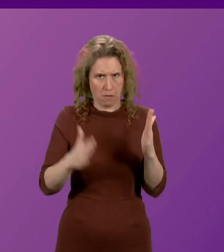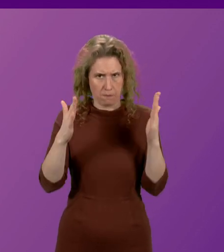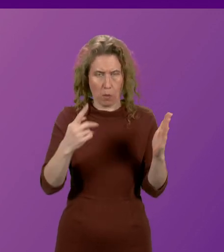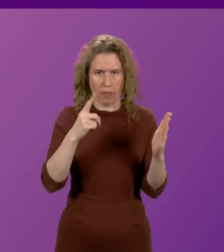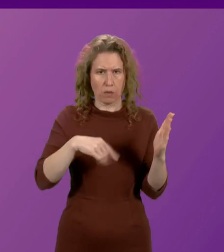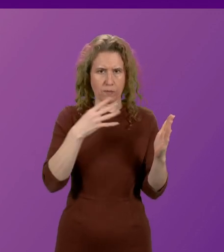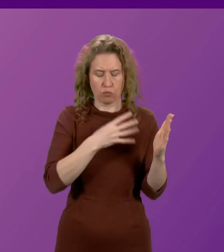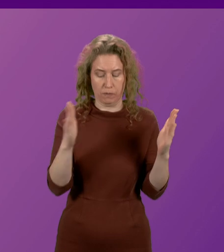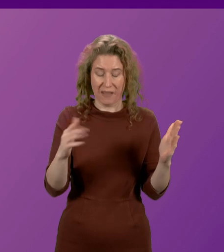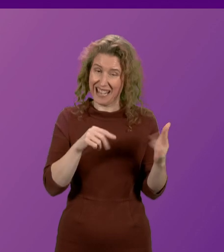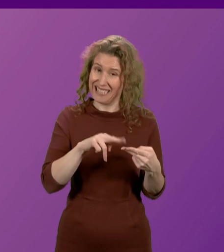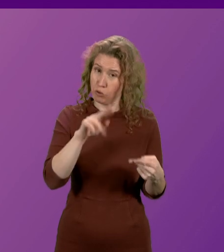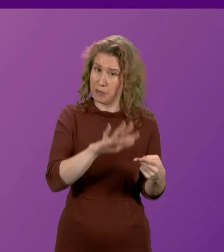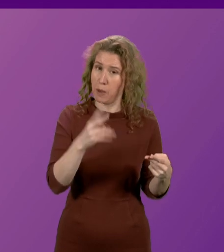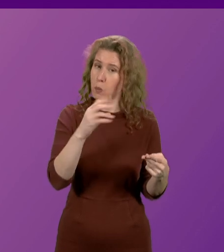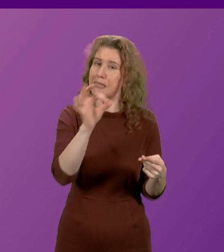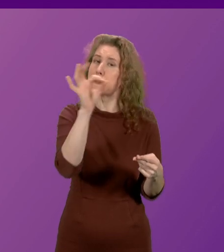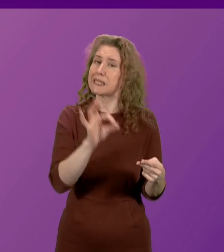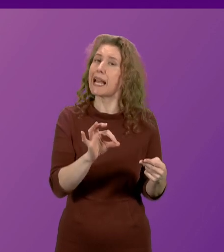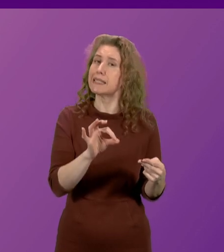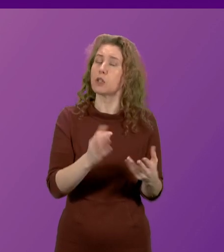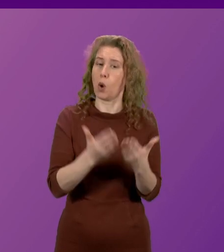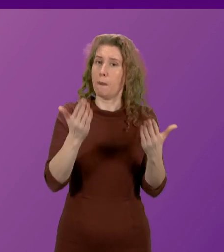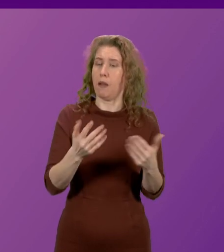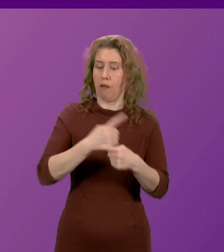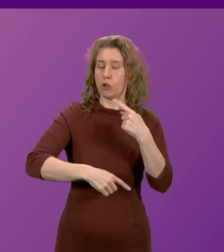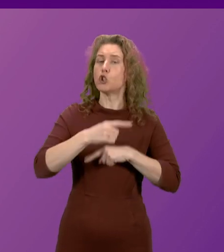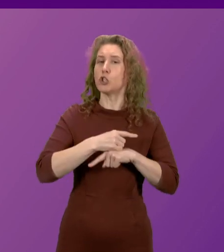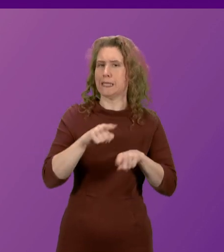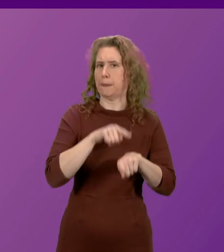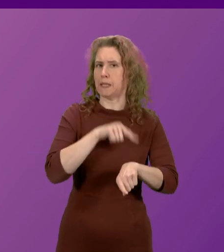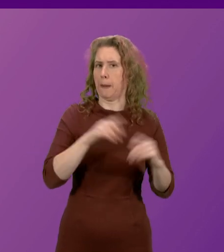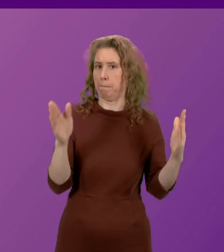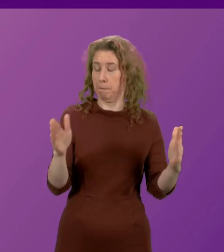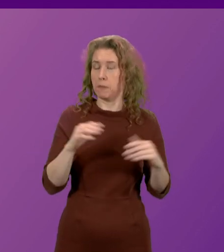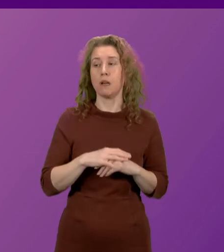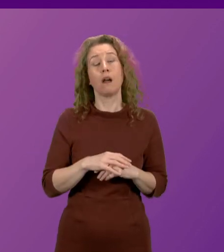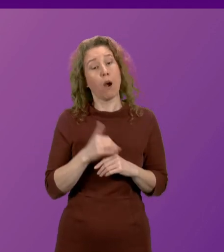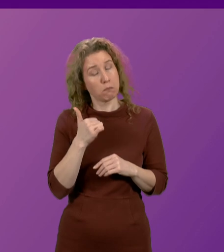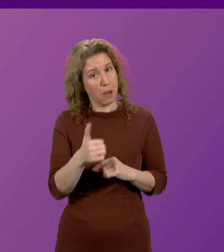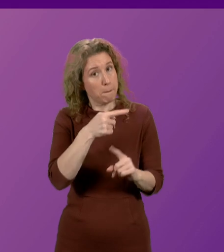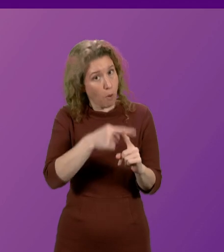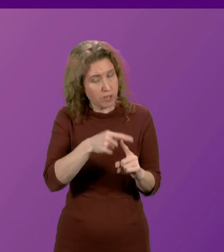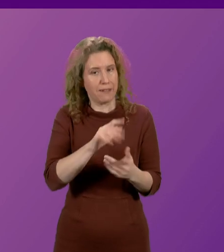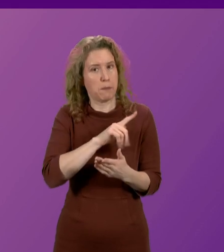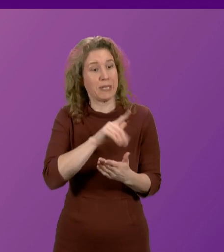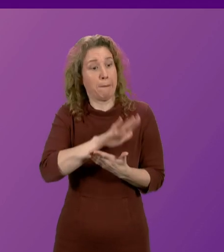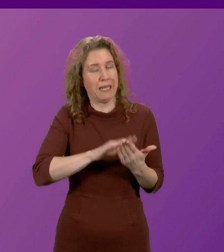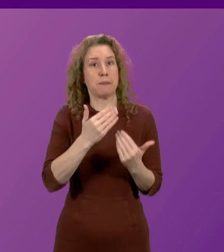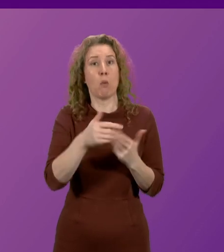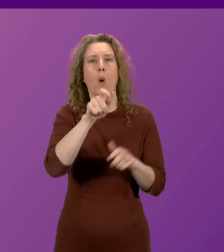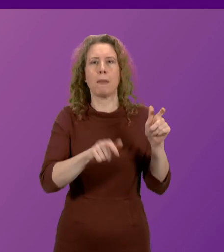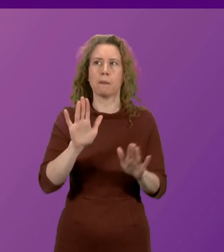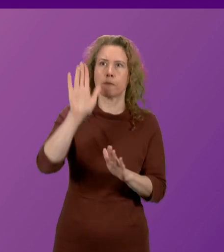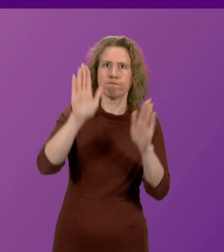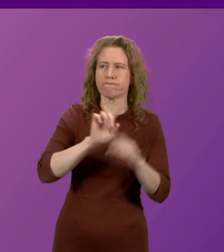representing an increase of around 20% from the same period last year. While it is encouraging that more survivors are coming